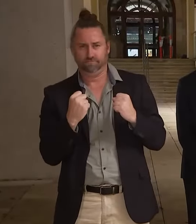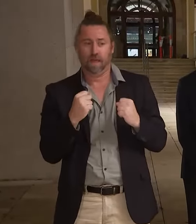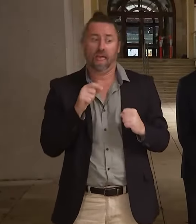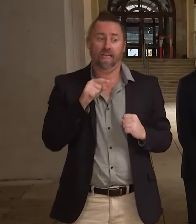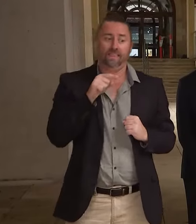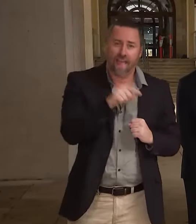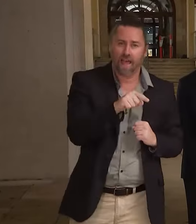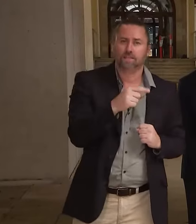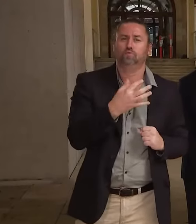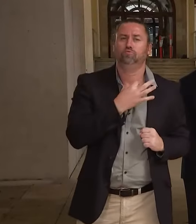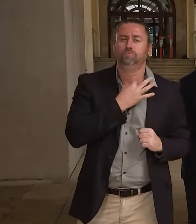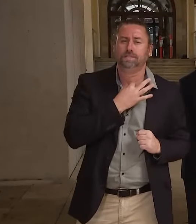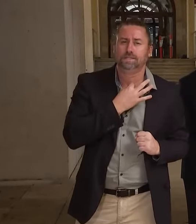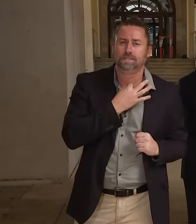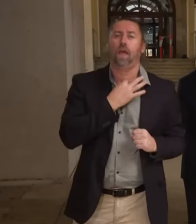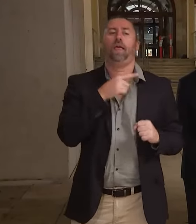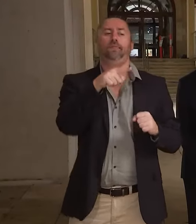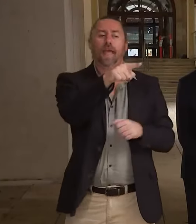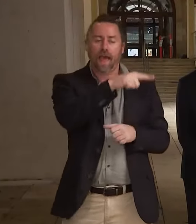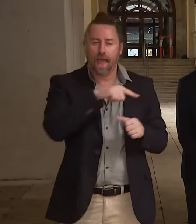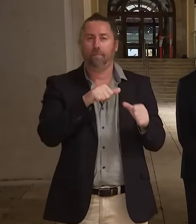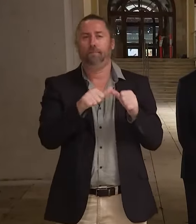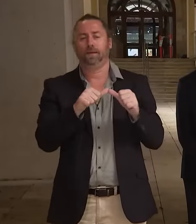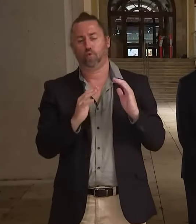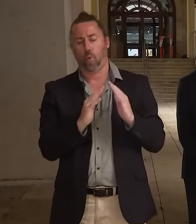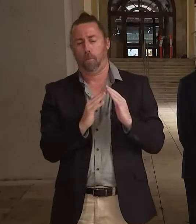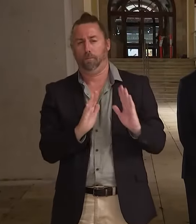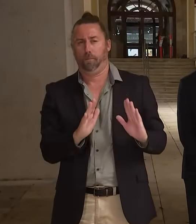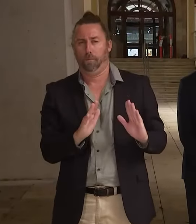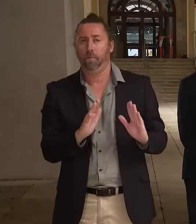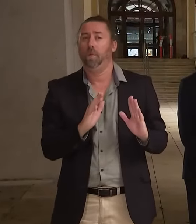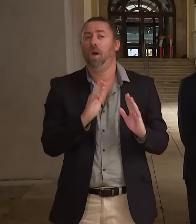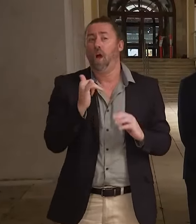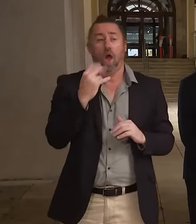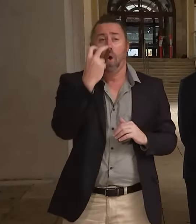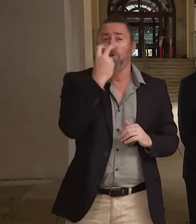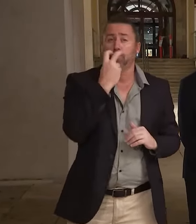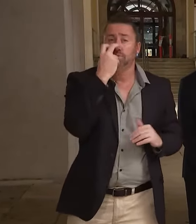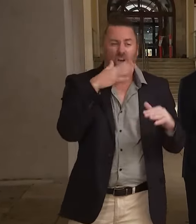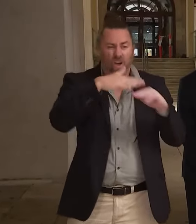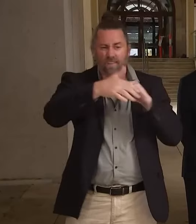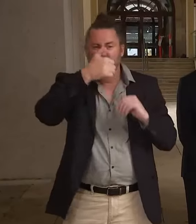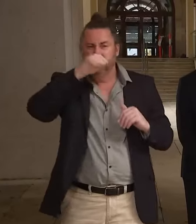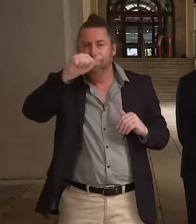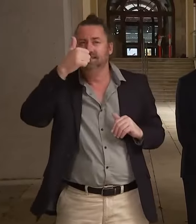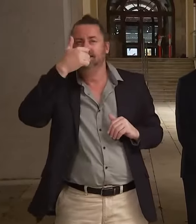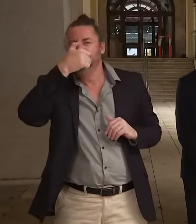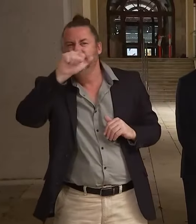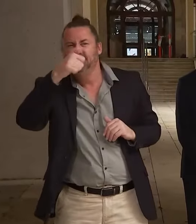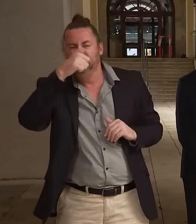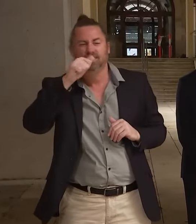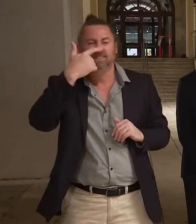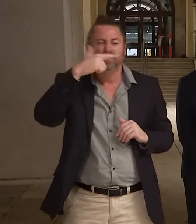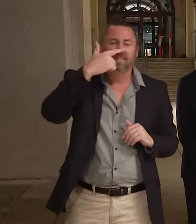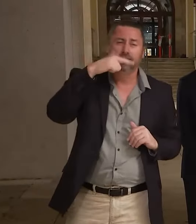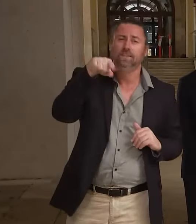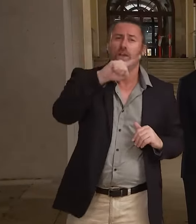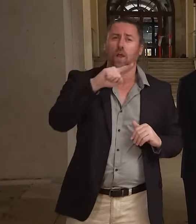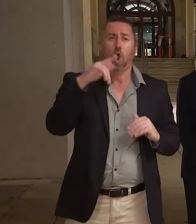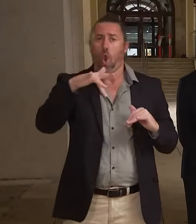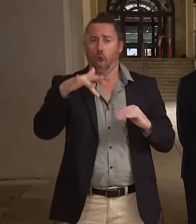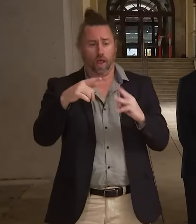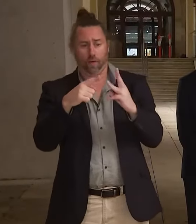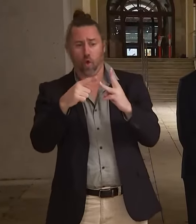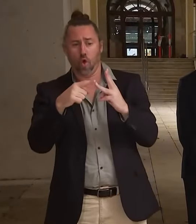risk. Our elderly who might not have had their boosters. You know, we have said the most vulnerable might